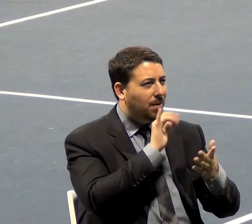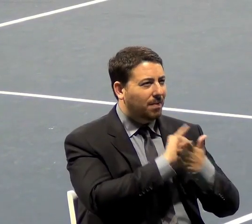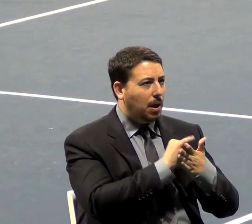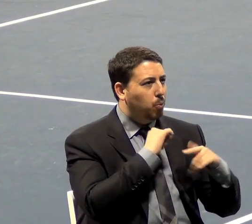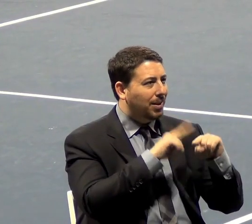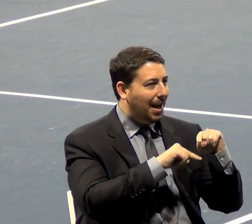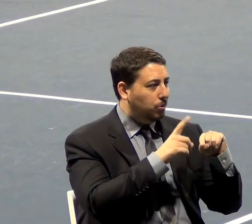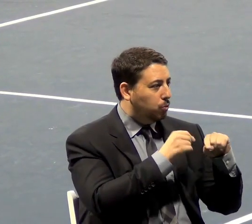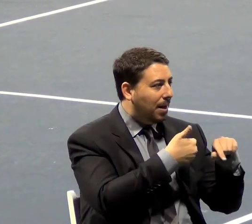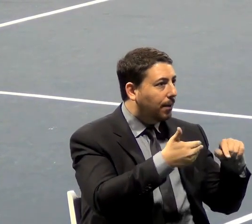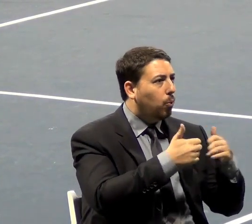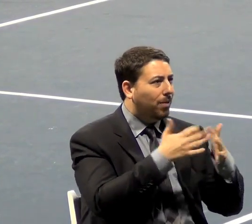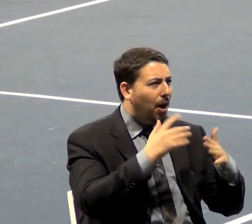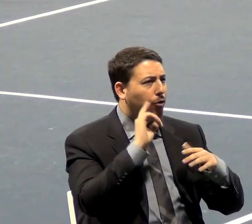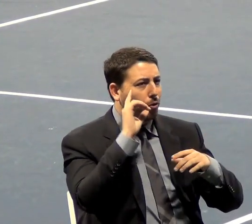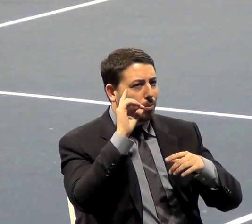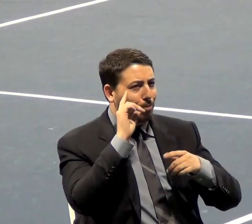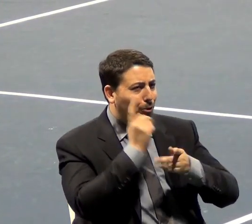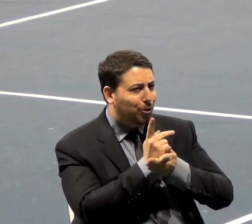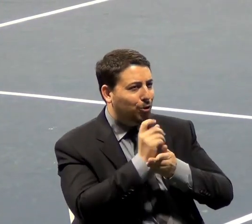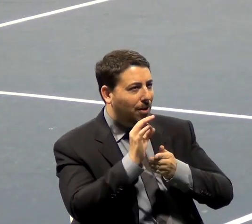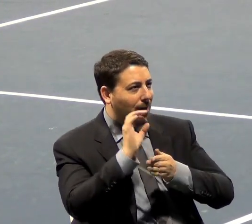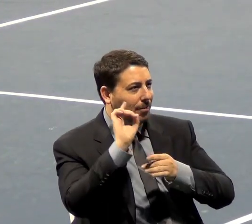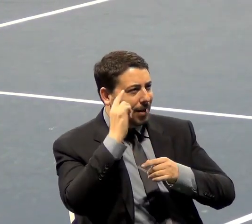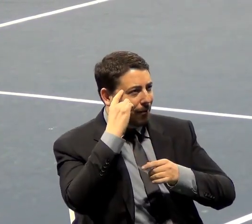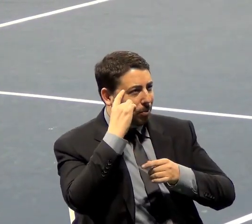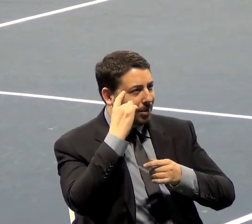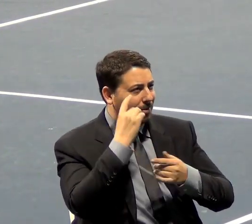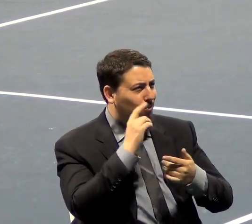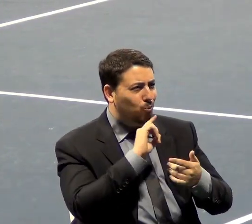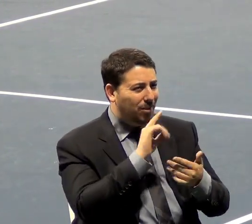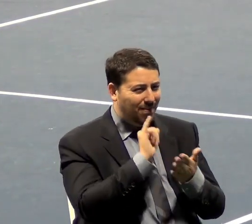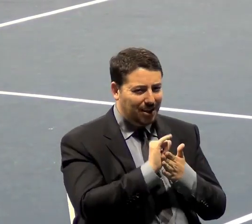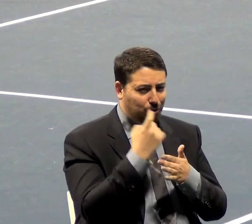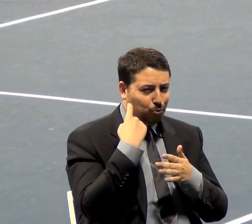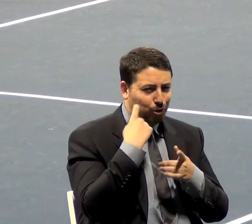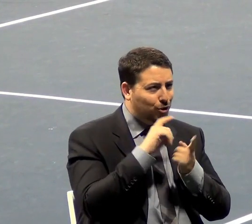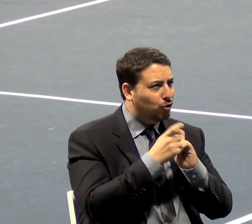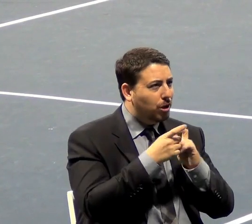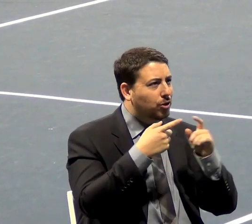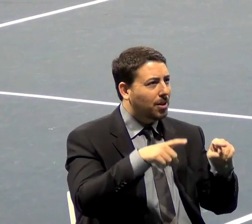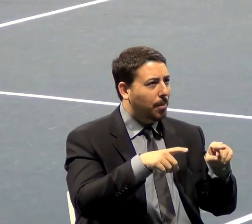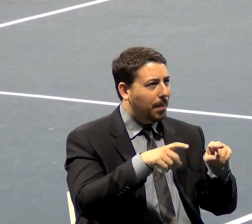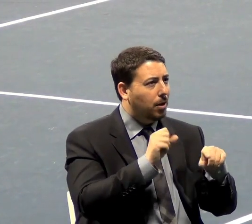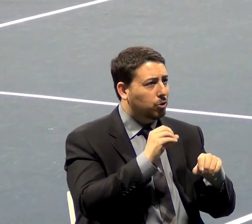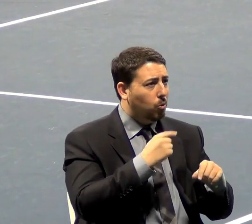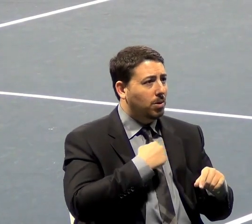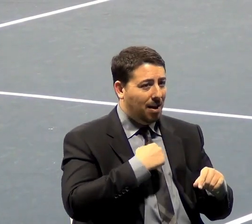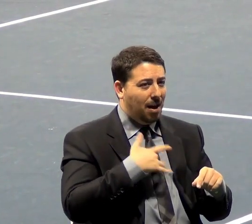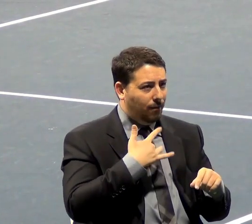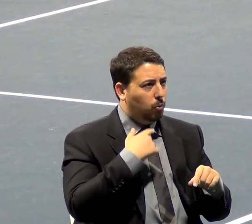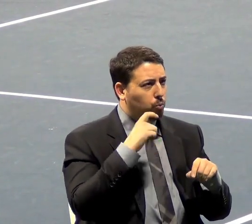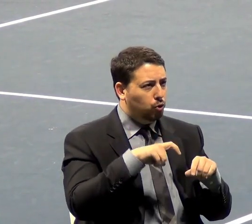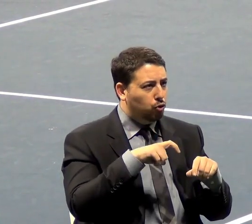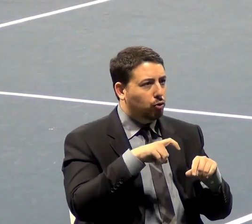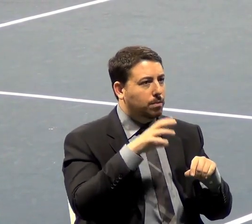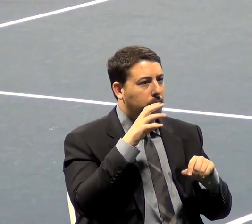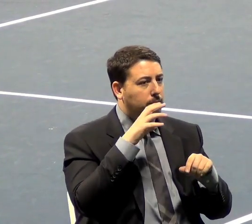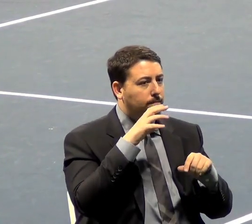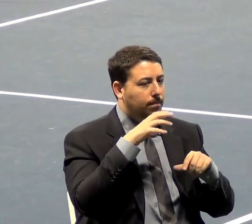been that for all our history. As a matter of fact, it's very recent that this has come about. So I would say that we should assume responsibility for